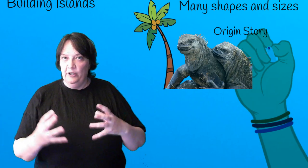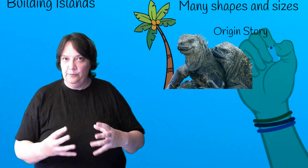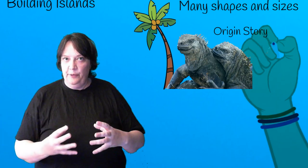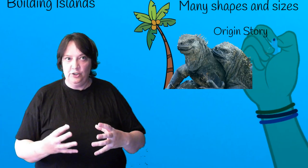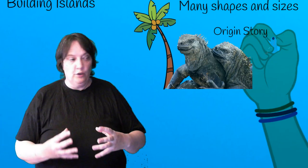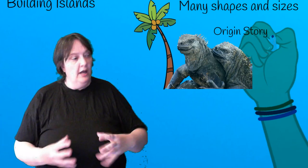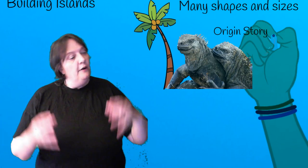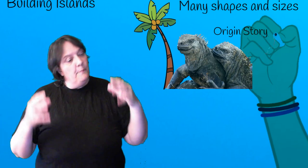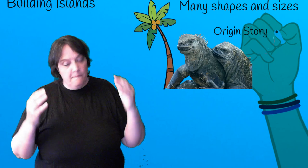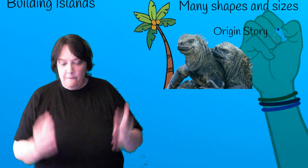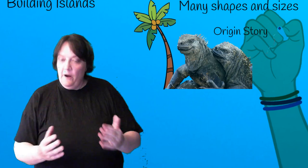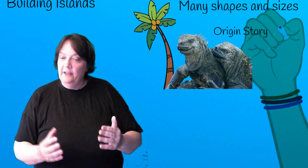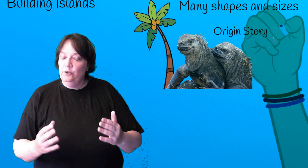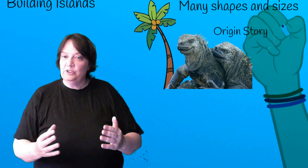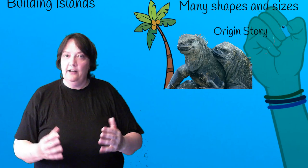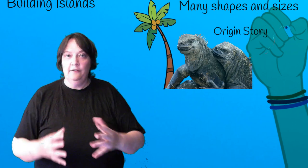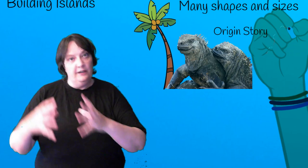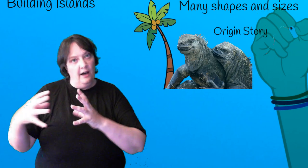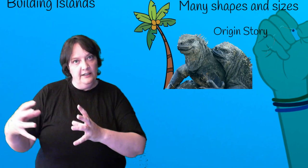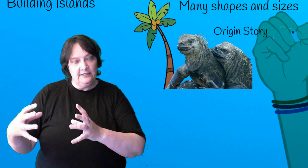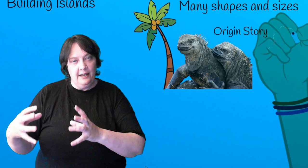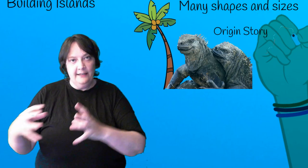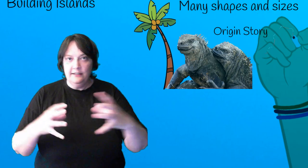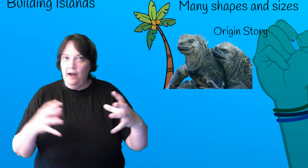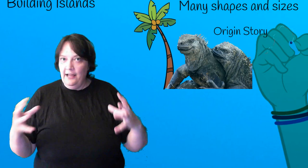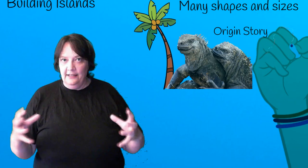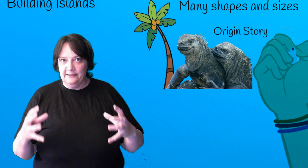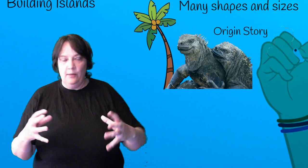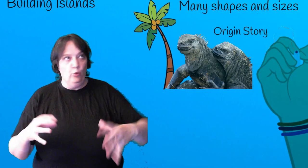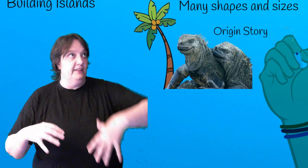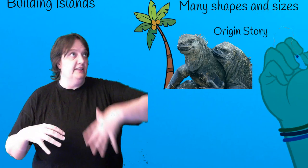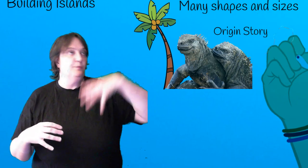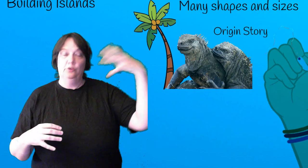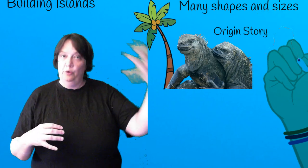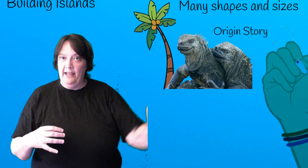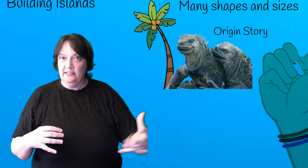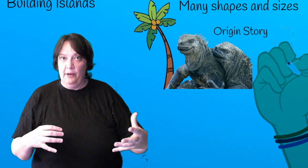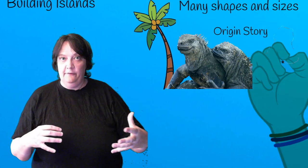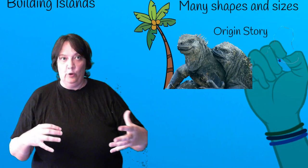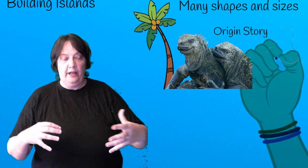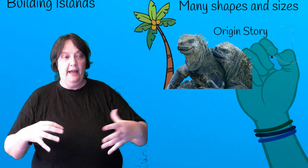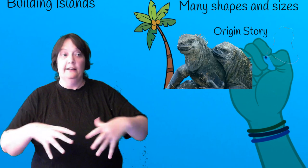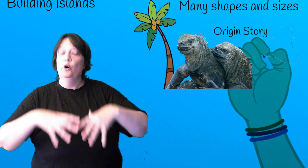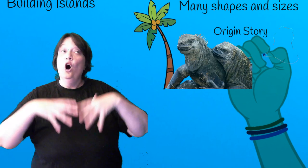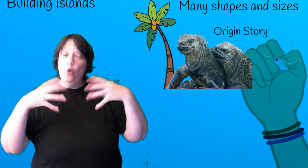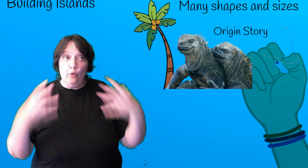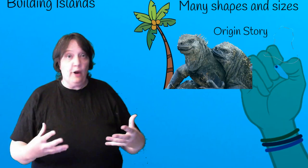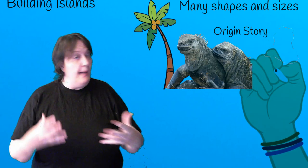special, find yourself an isolated island somewhere that's been created by a volcano or perhaps